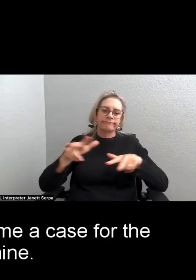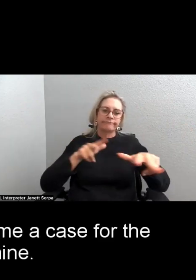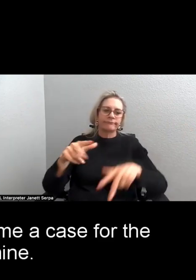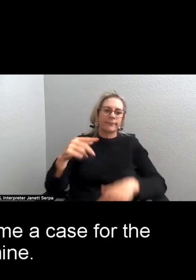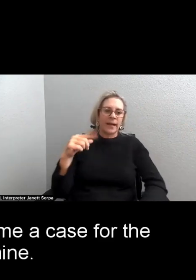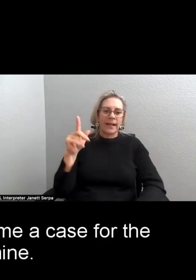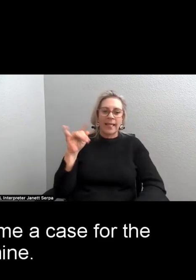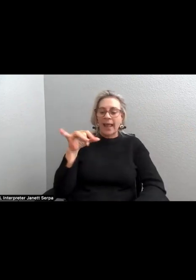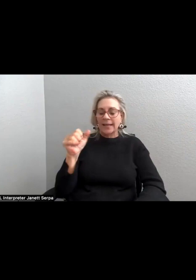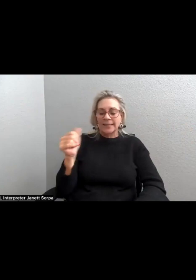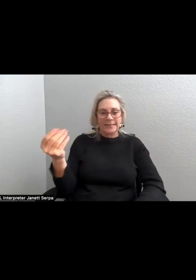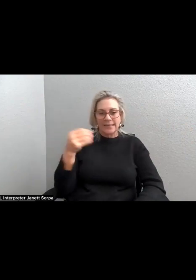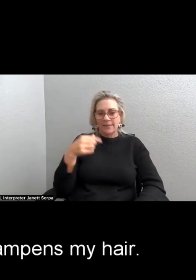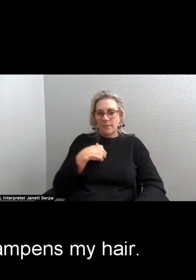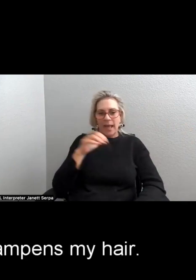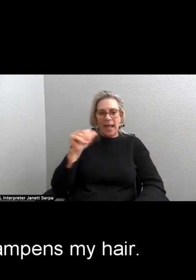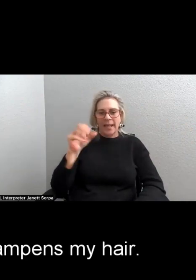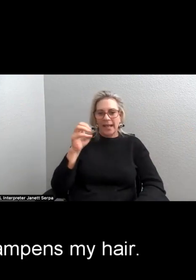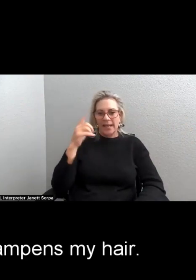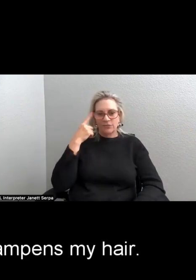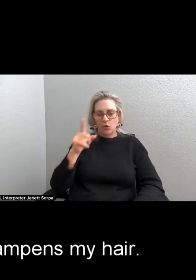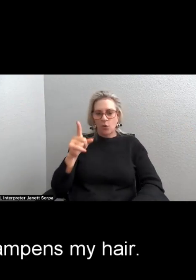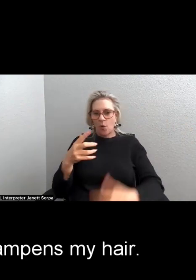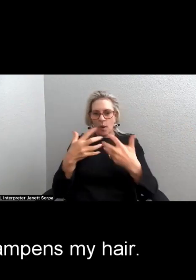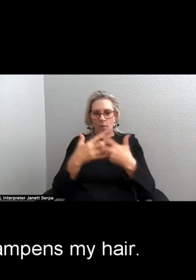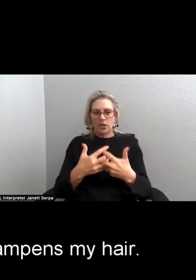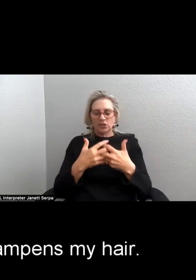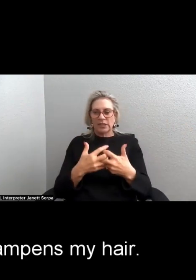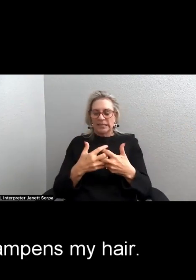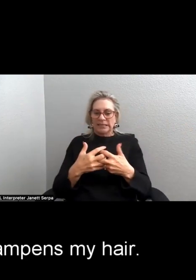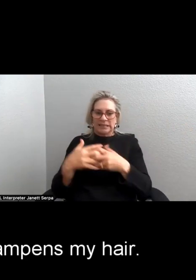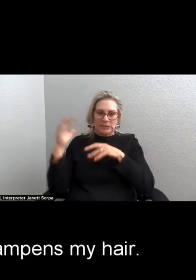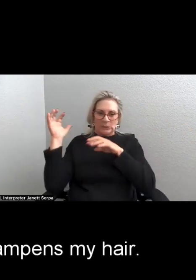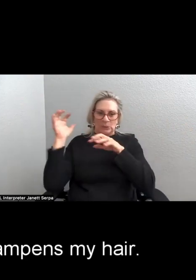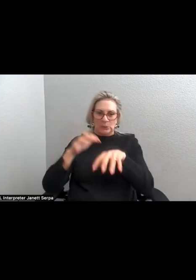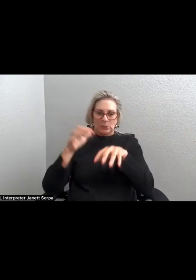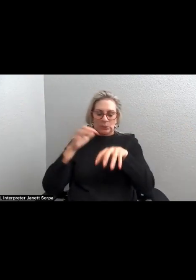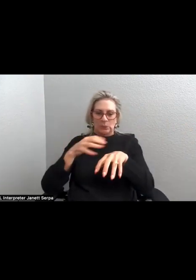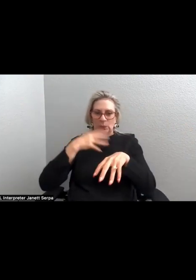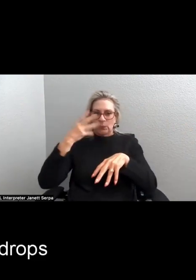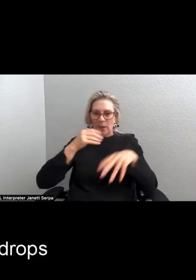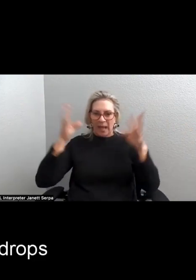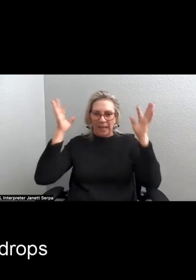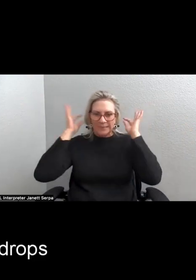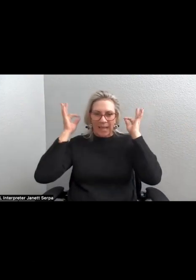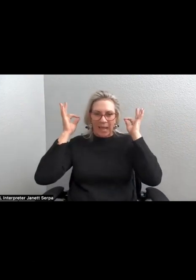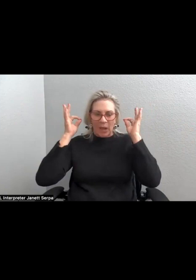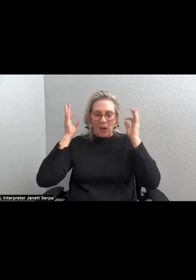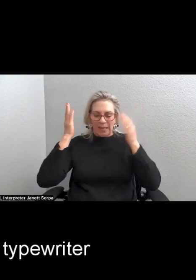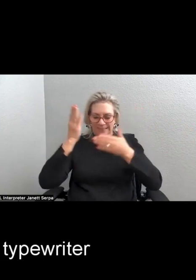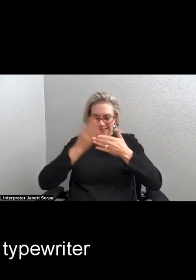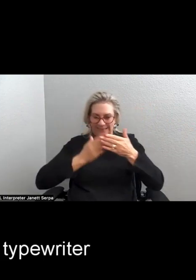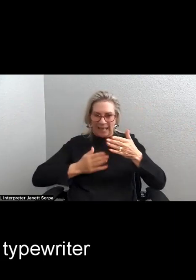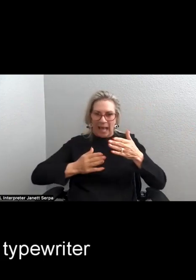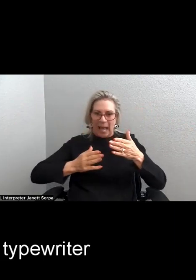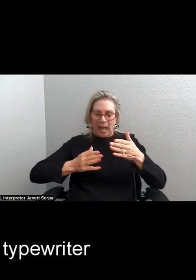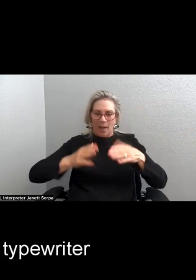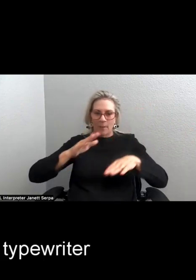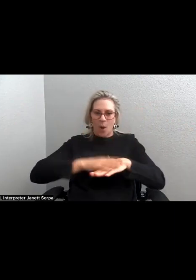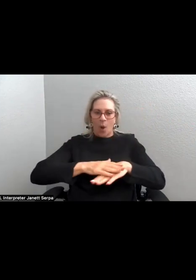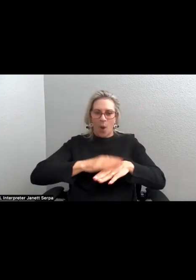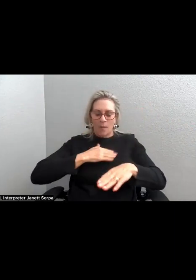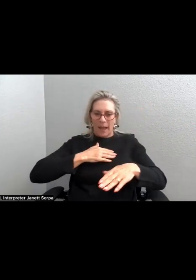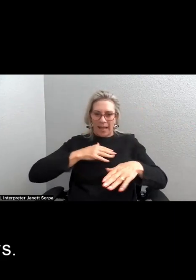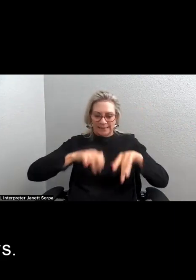a case for the machine. A spritz of rain dampens my hair. Some drops land on the